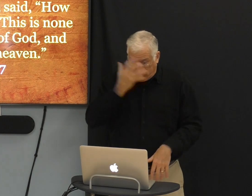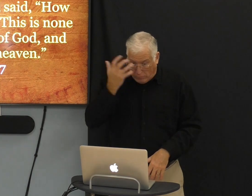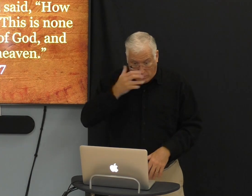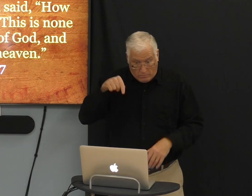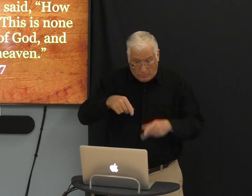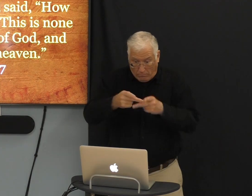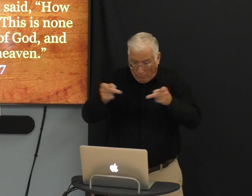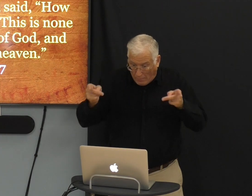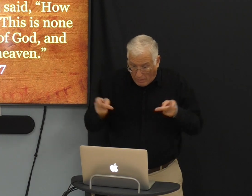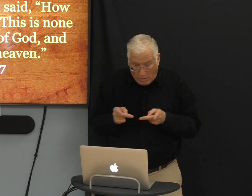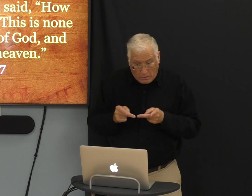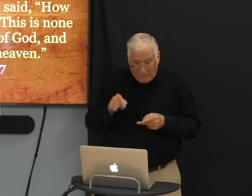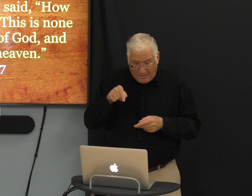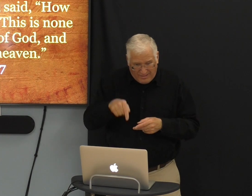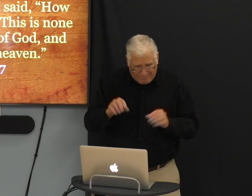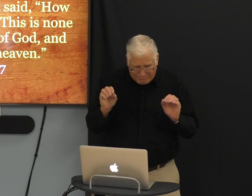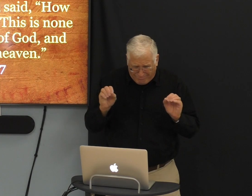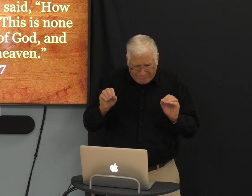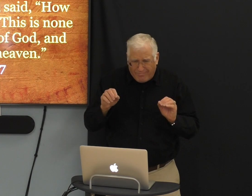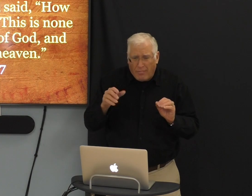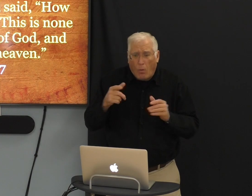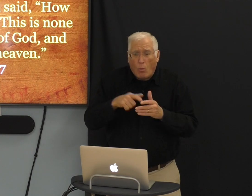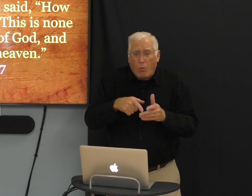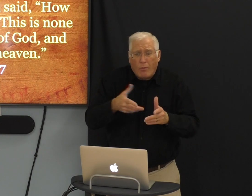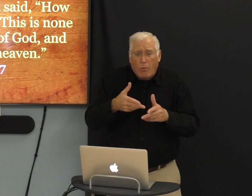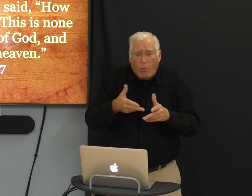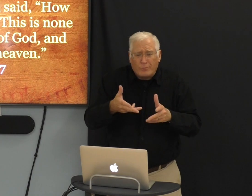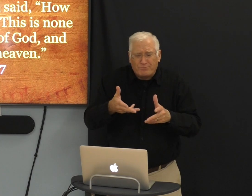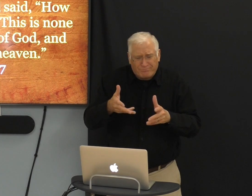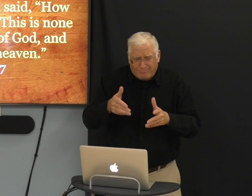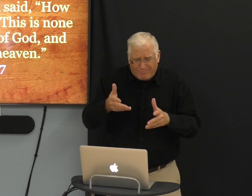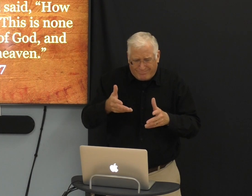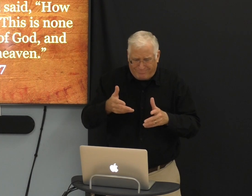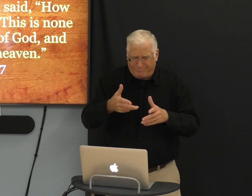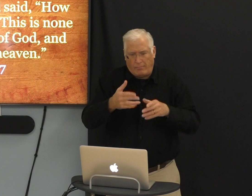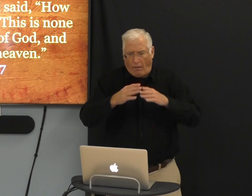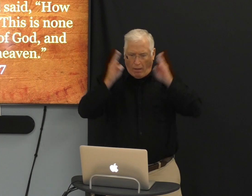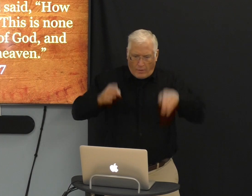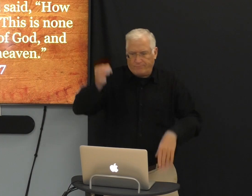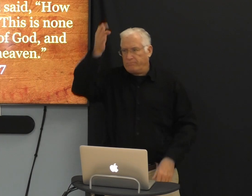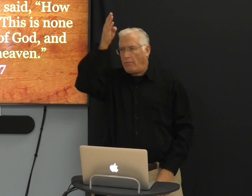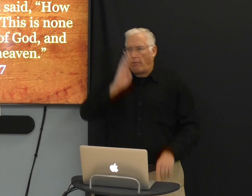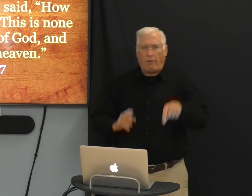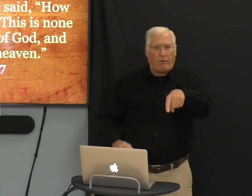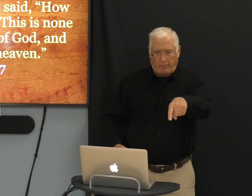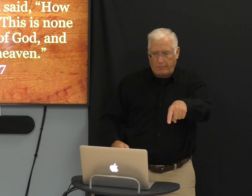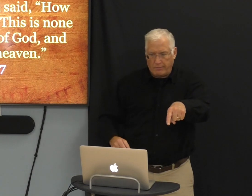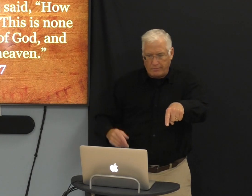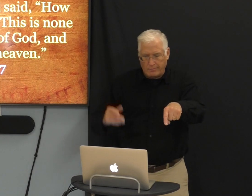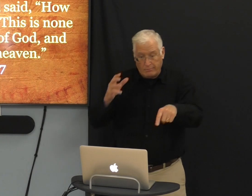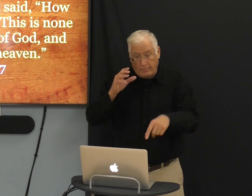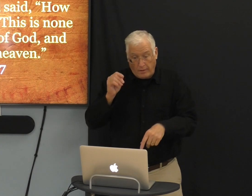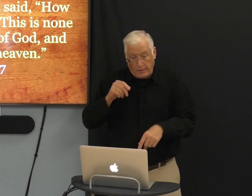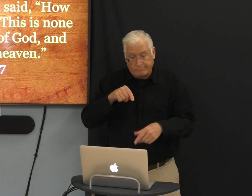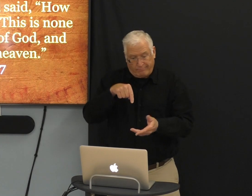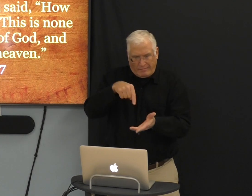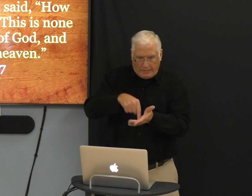How awesome is this place? This is none other than the house of heaven. And